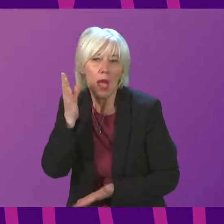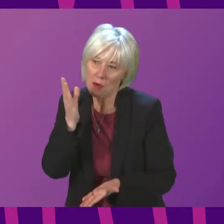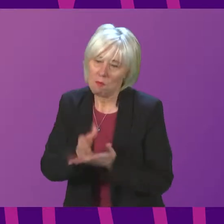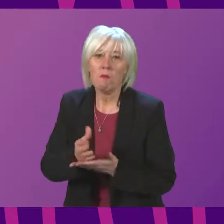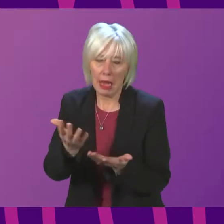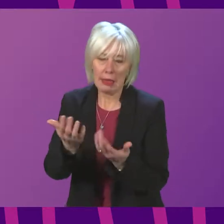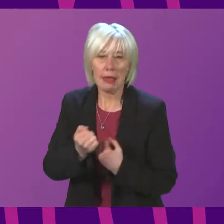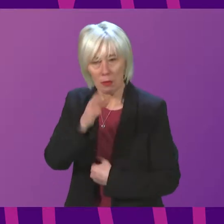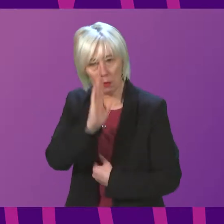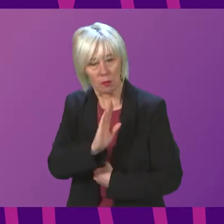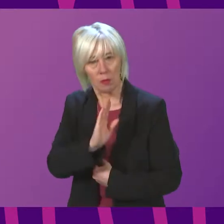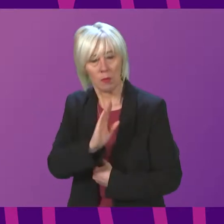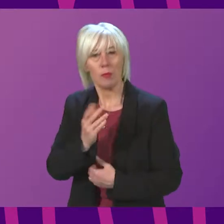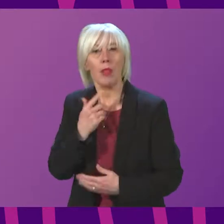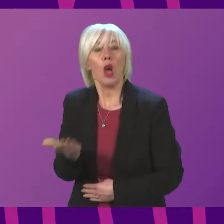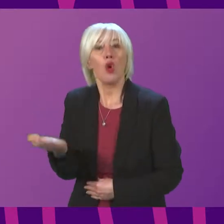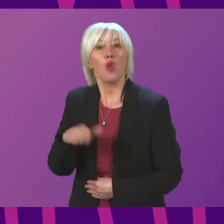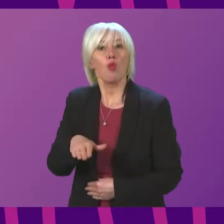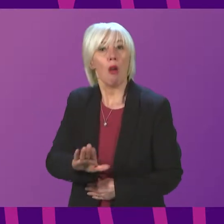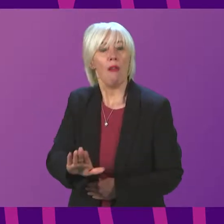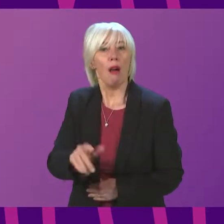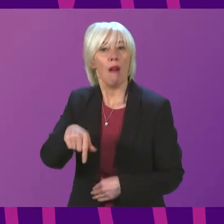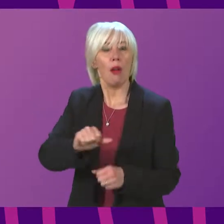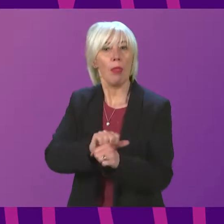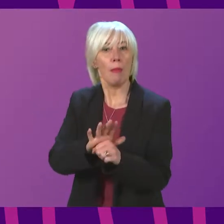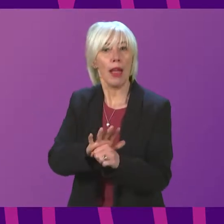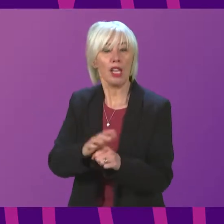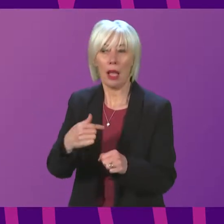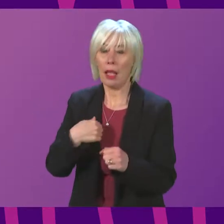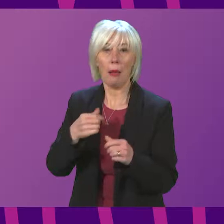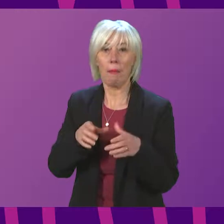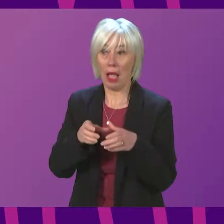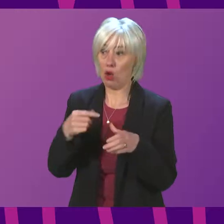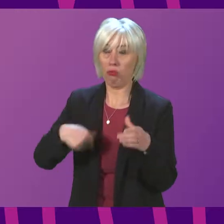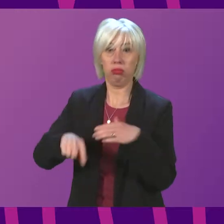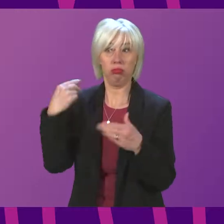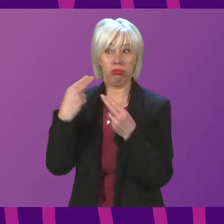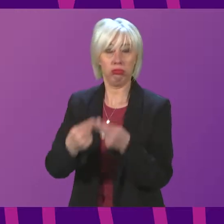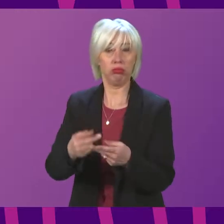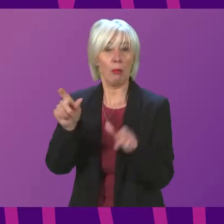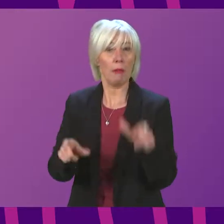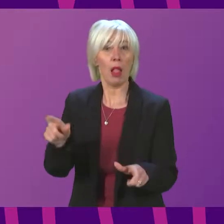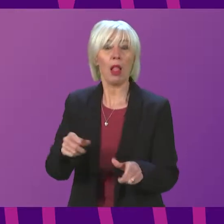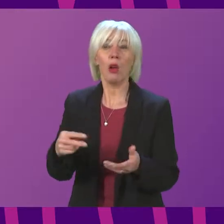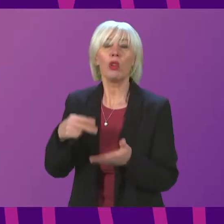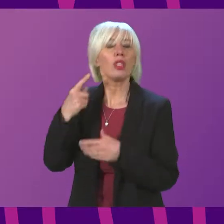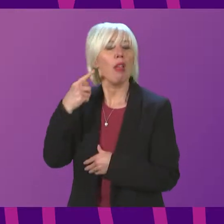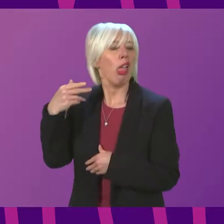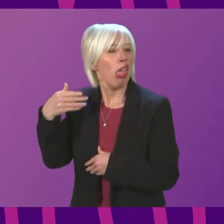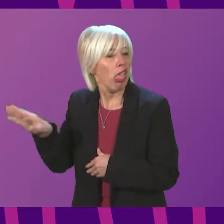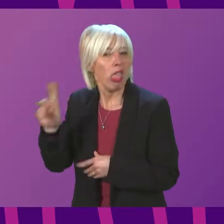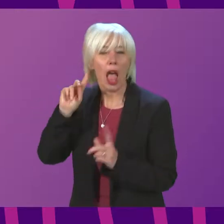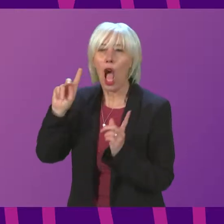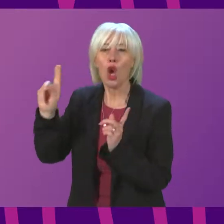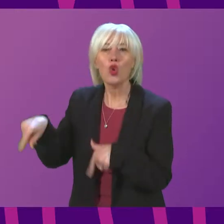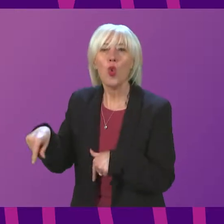As we recover from the pandemic, my generation will no longer stand aside and allow themselves to be ignored or on the periphery